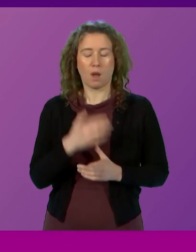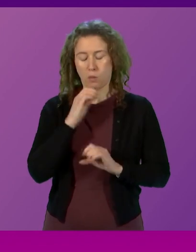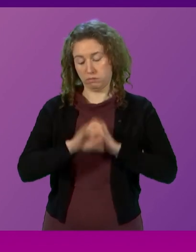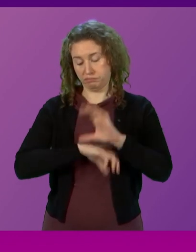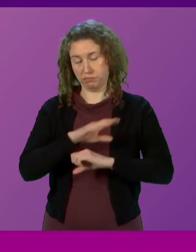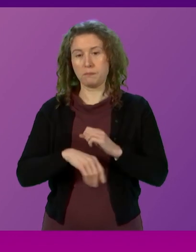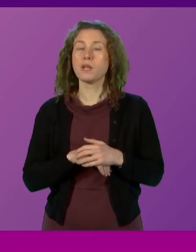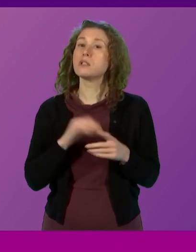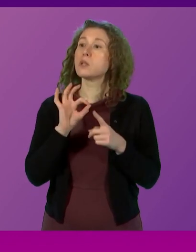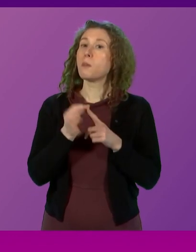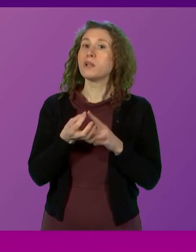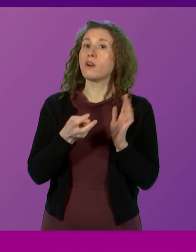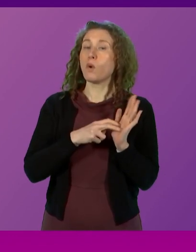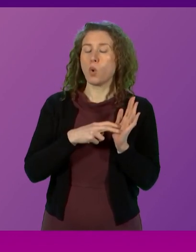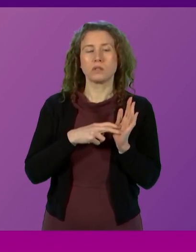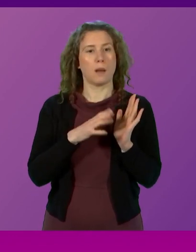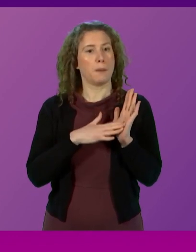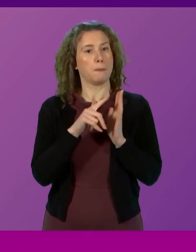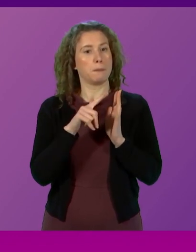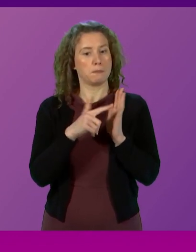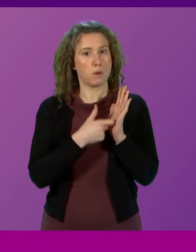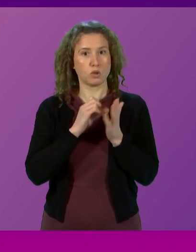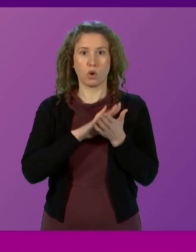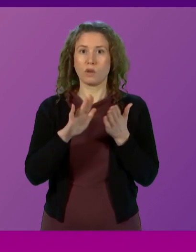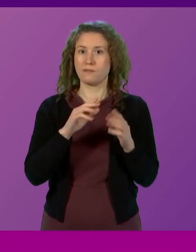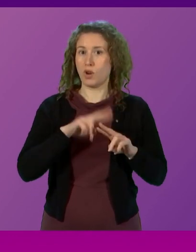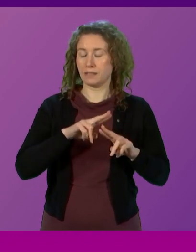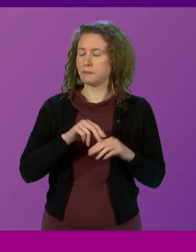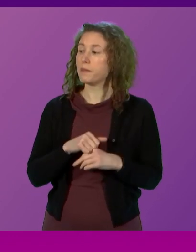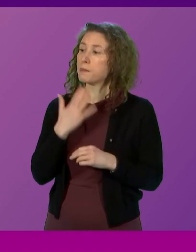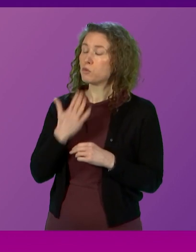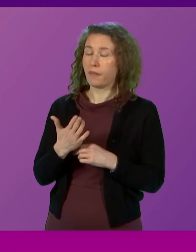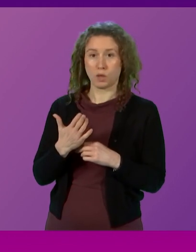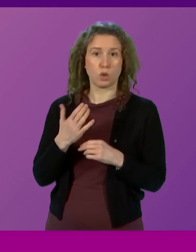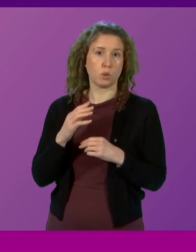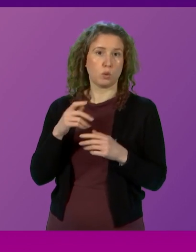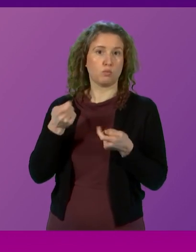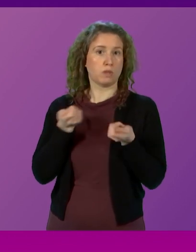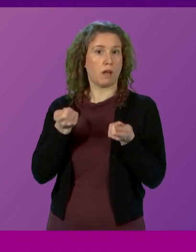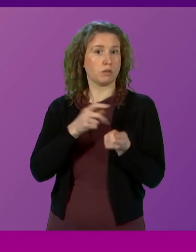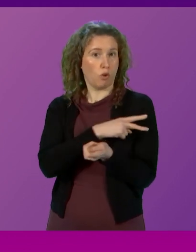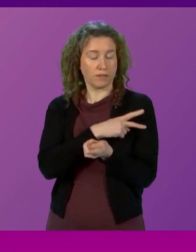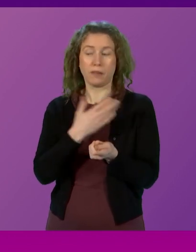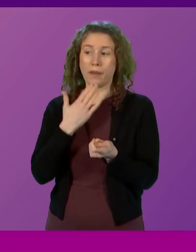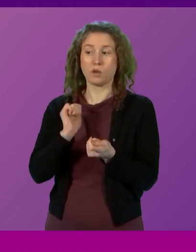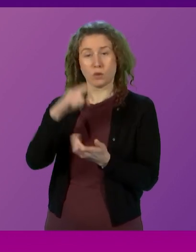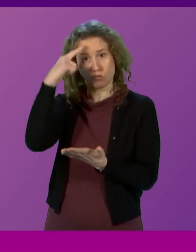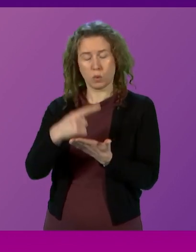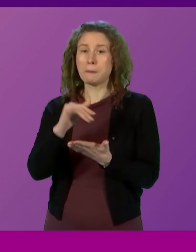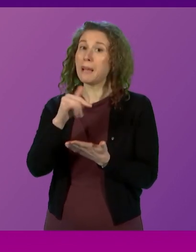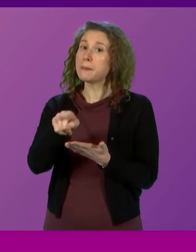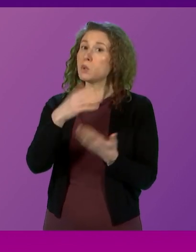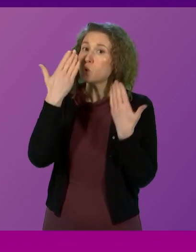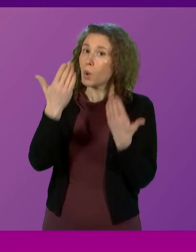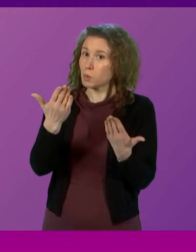Point of order, Mardu Fraser. I grateful to you, Presiding Officer, and I grateful to you for your ruling on this matter. But you may not be aware